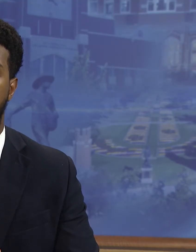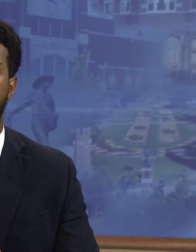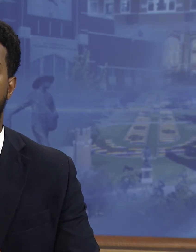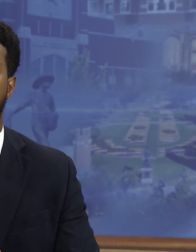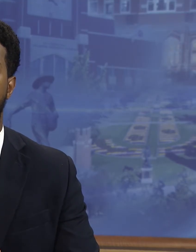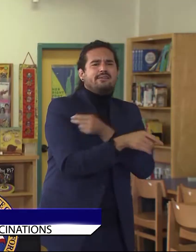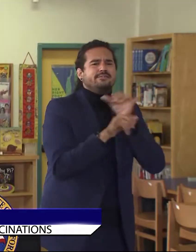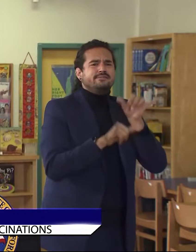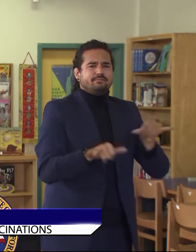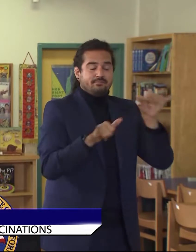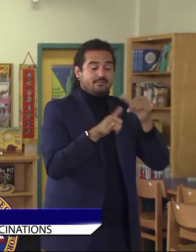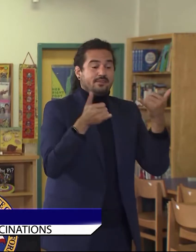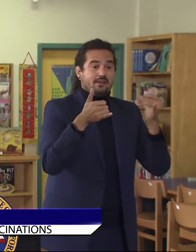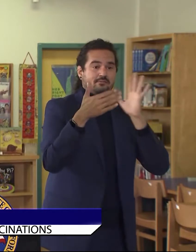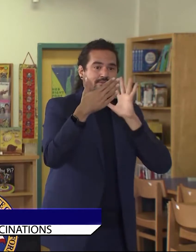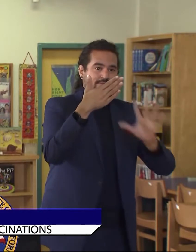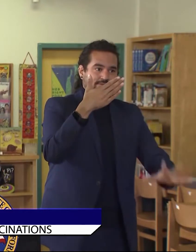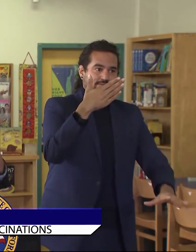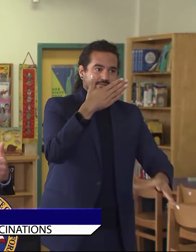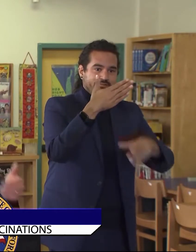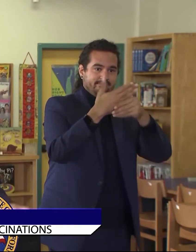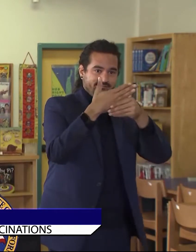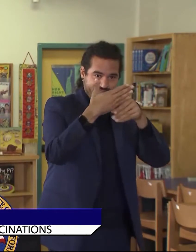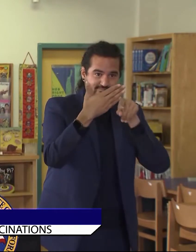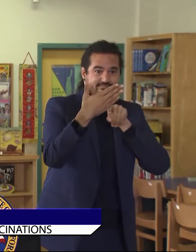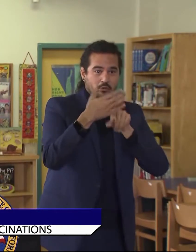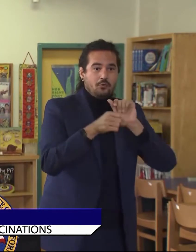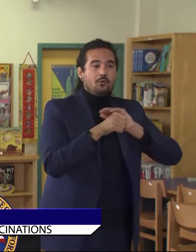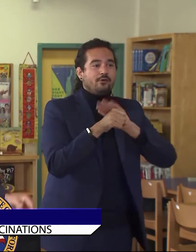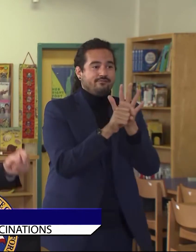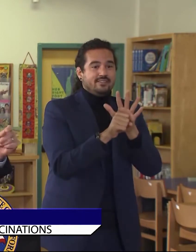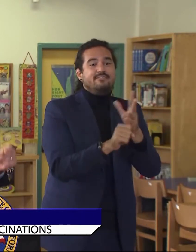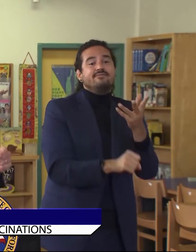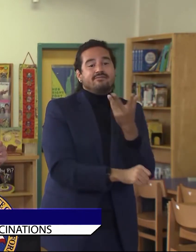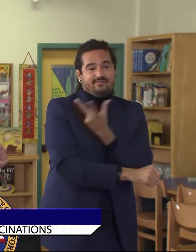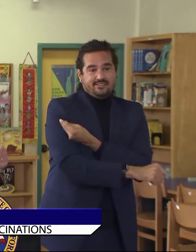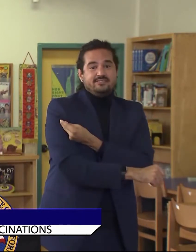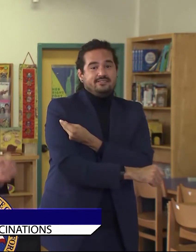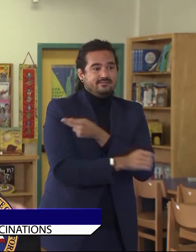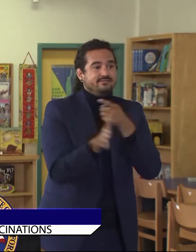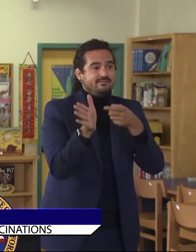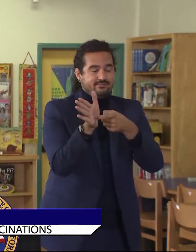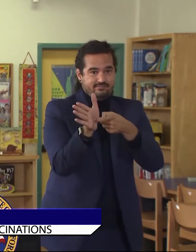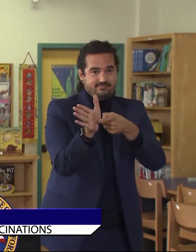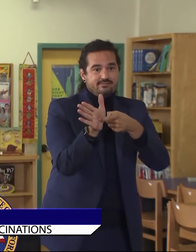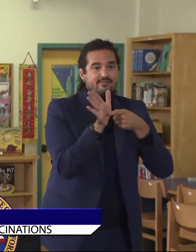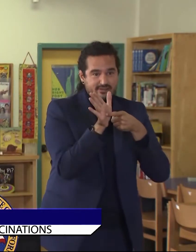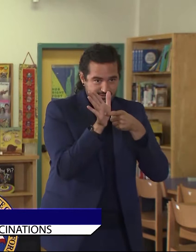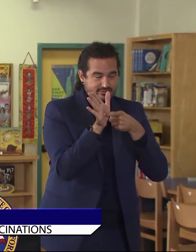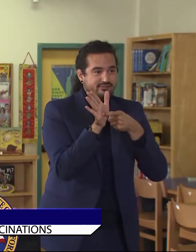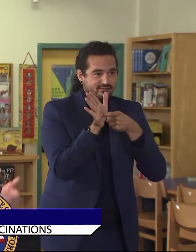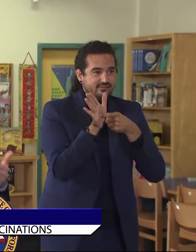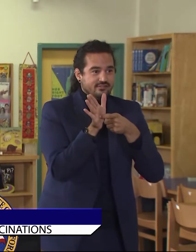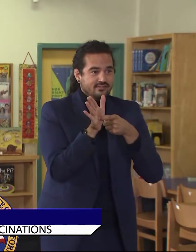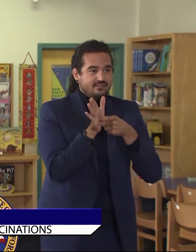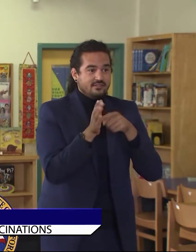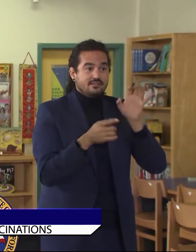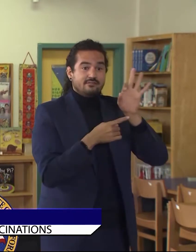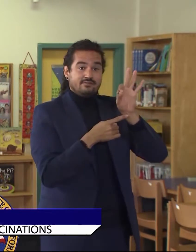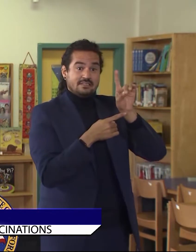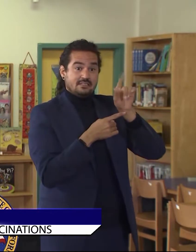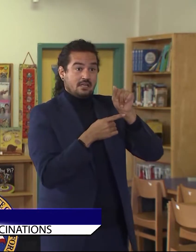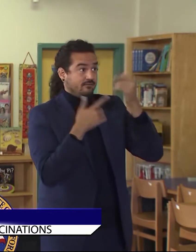students. California Governor Gavin Newsom's office said today that the requirements will be phased in by grades.